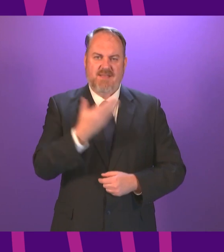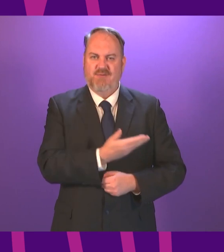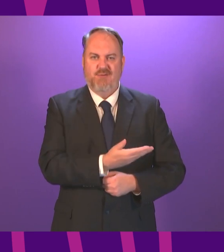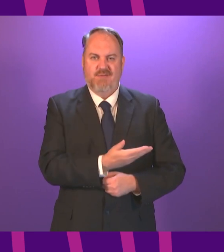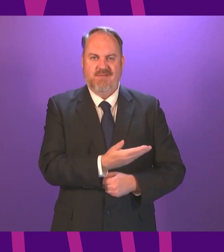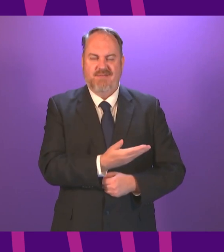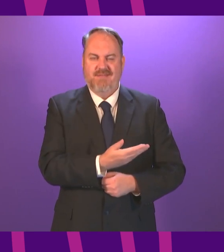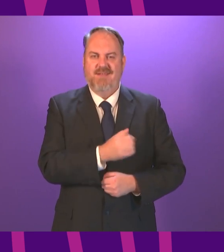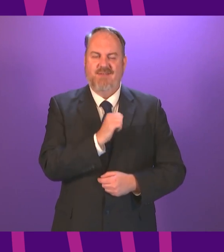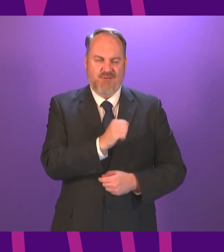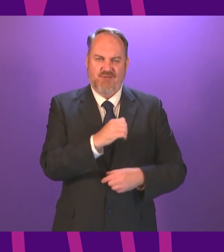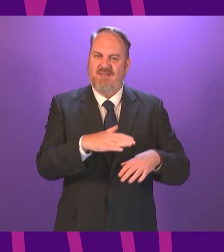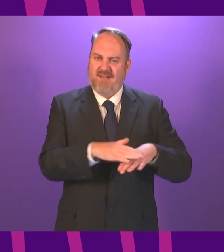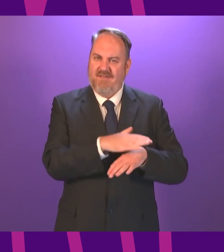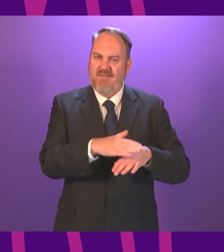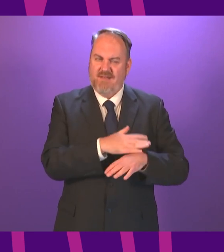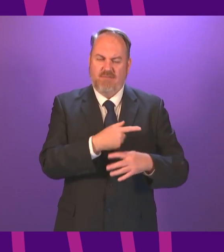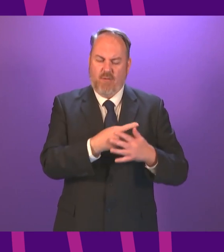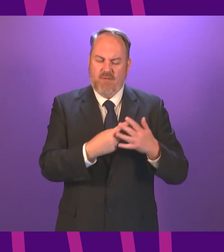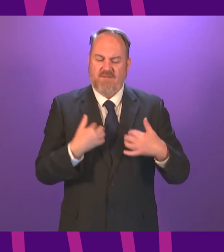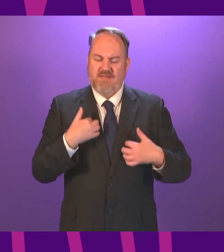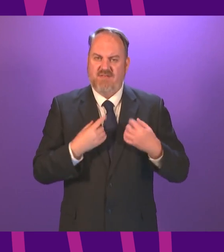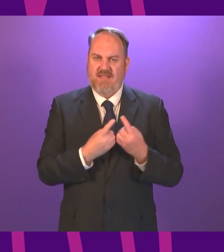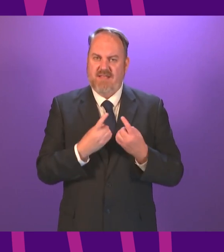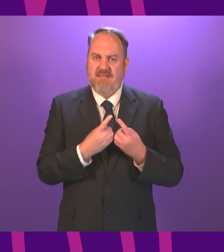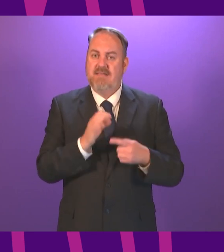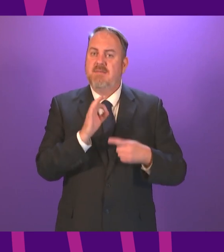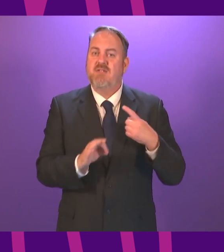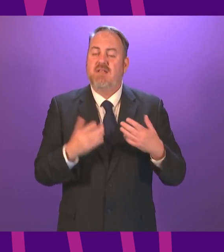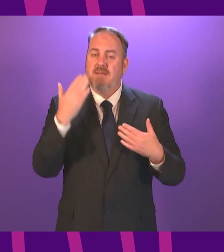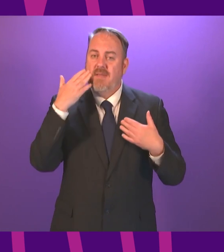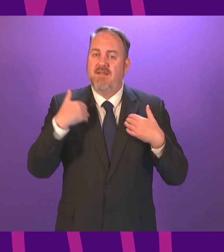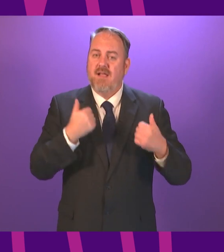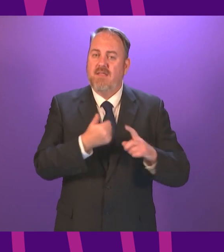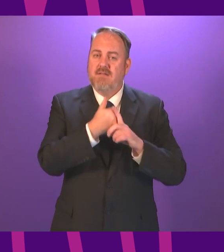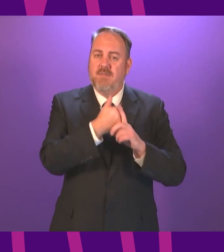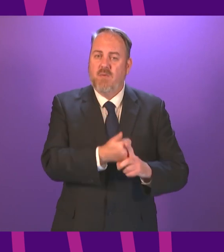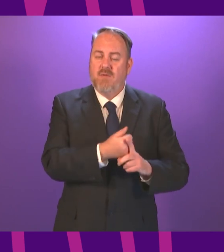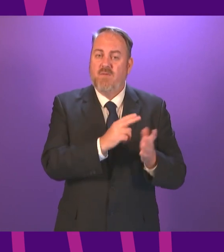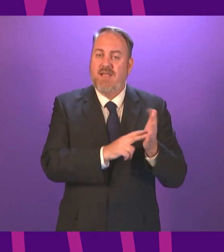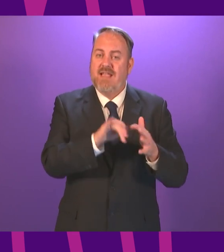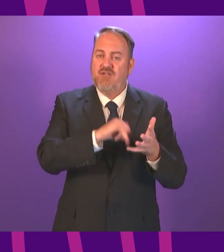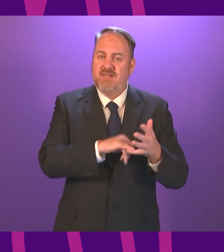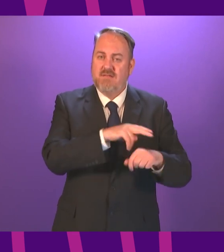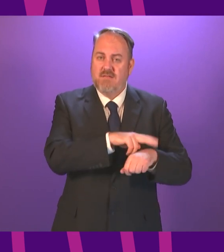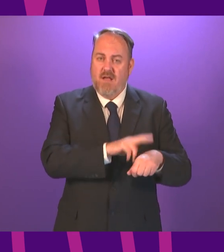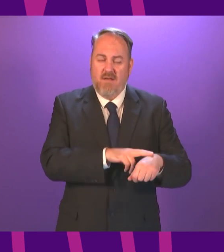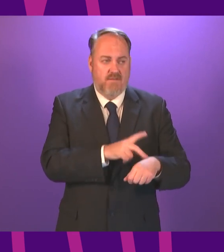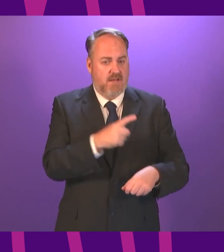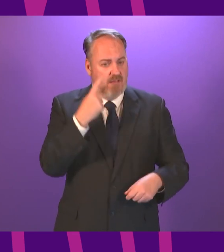of very good points but she touched particularly on mental health support for NHS staff that was a really